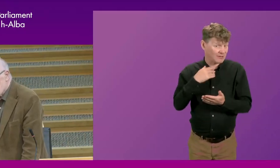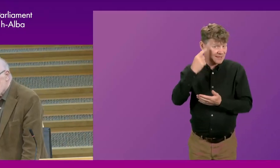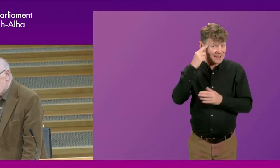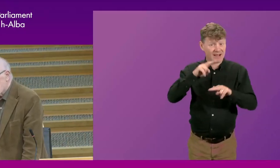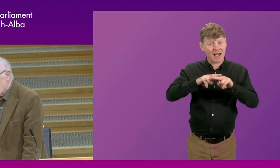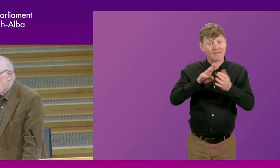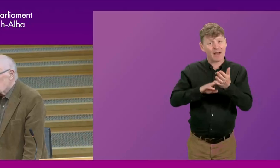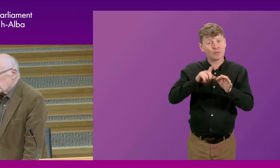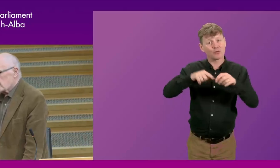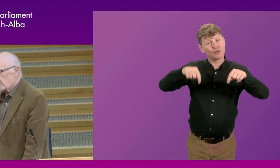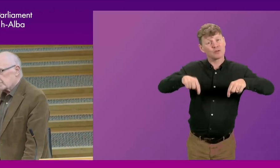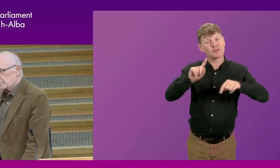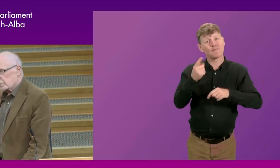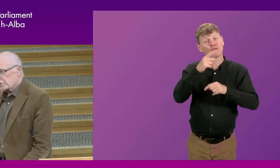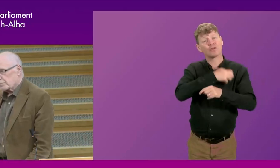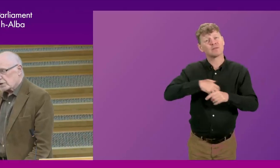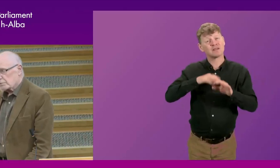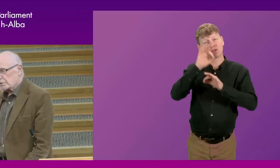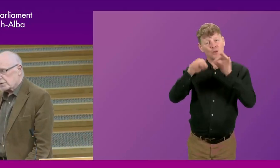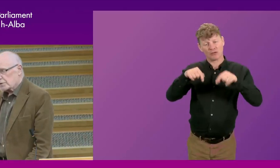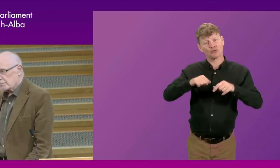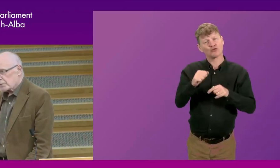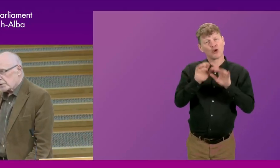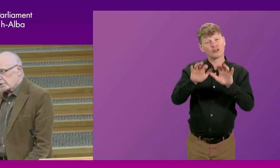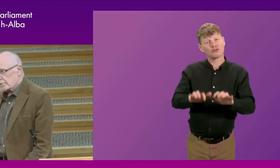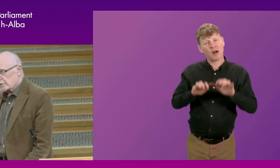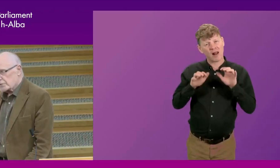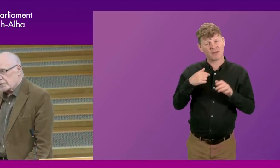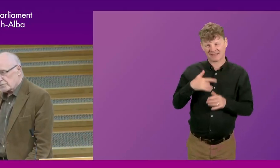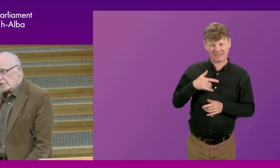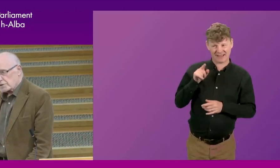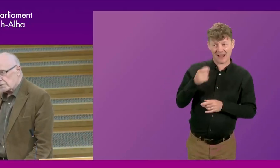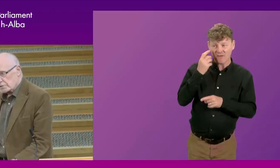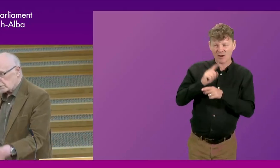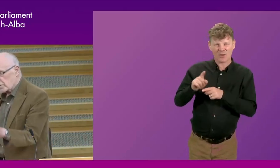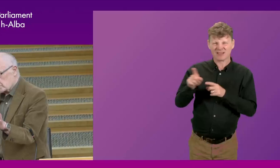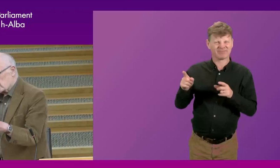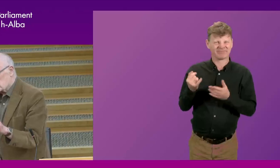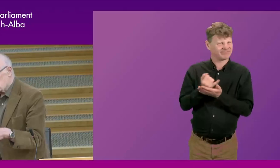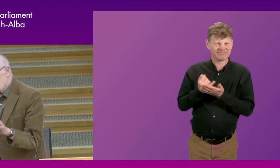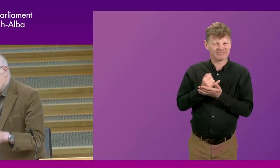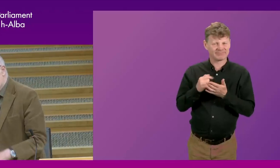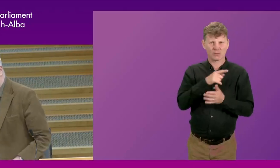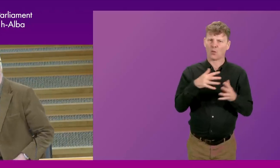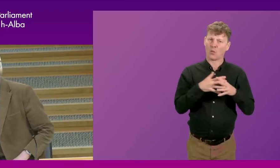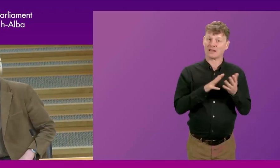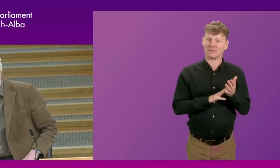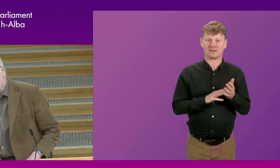Minister's question time in the Scottish Parliament is inferior. Westminster